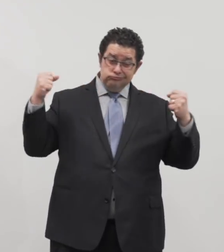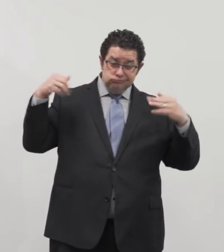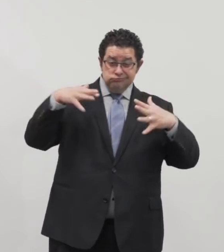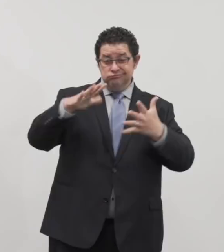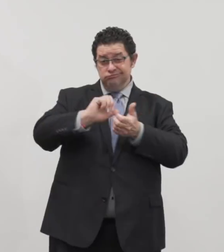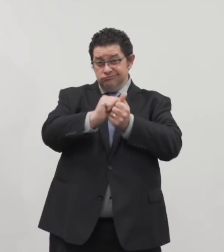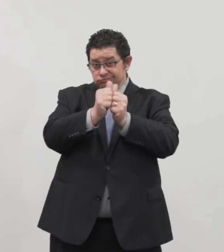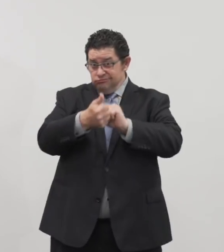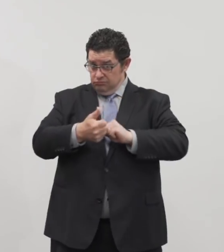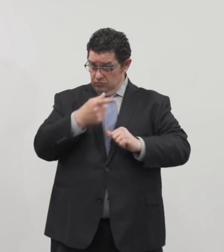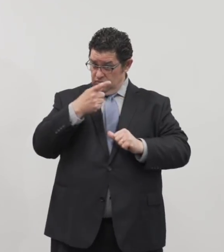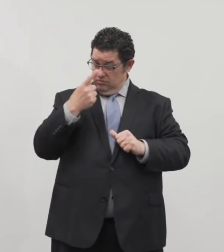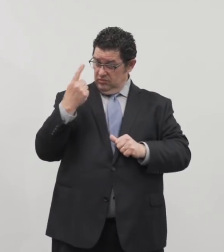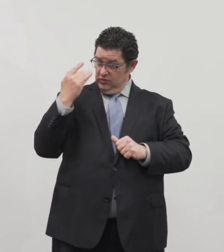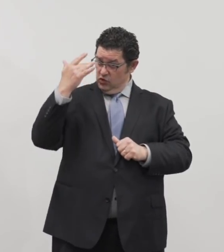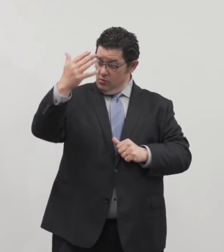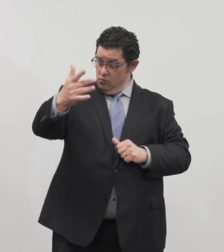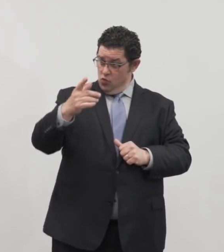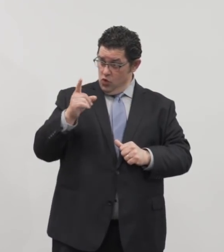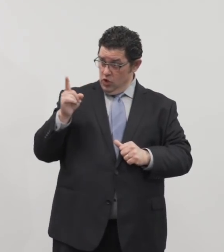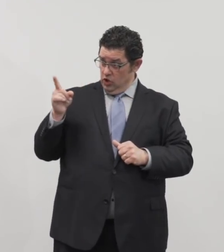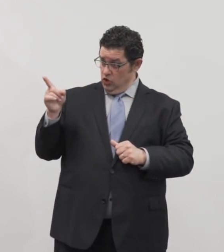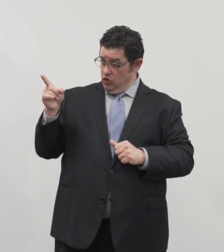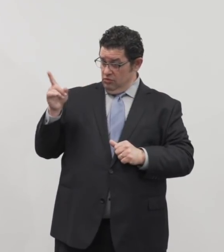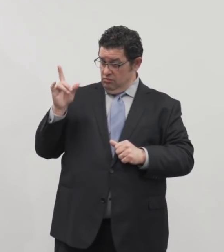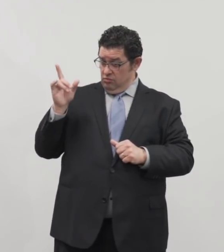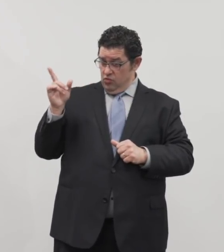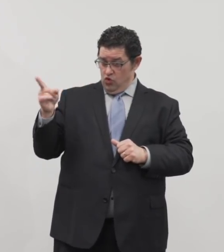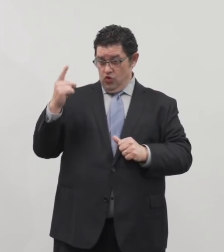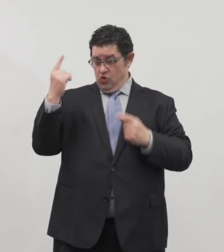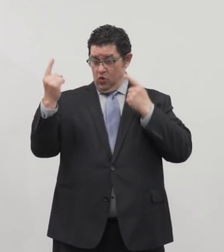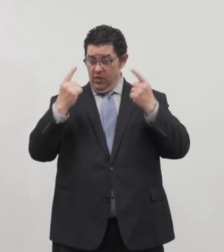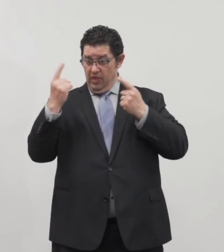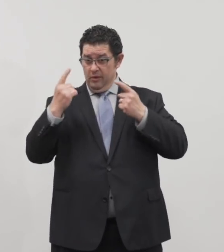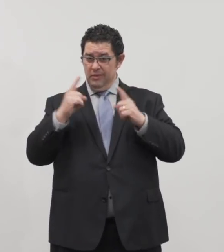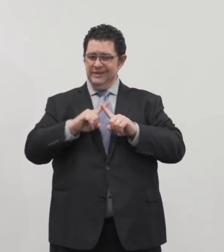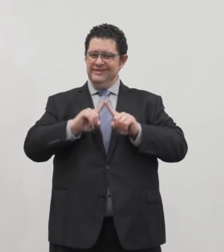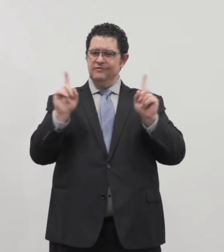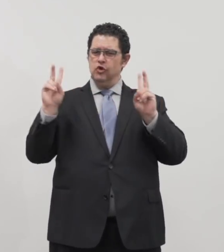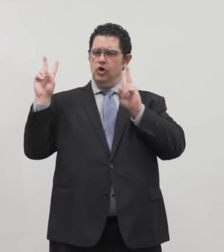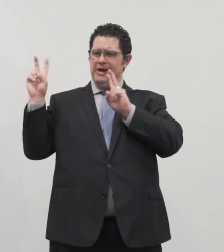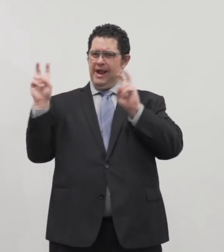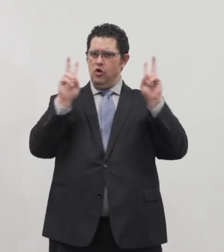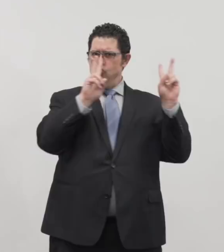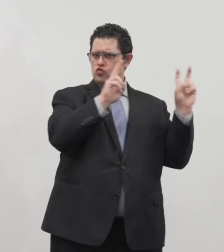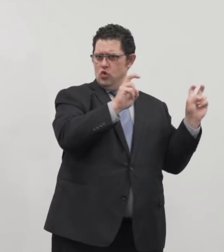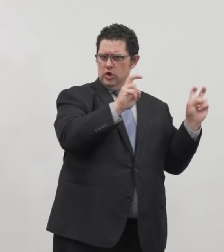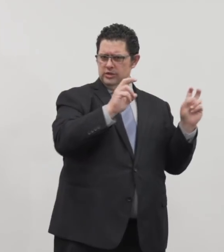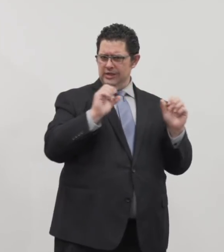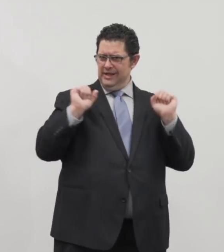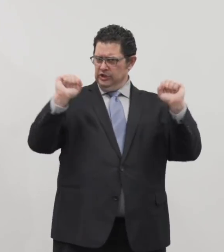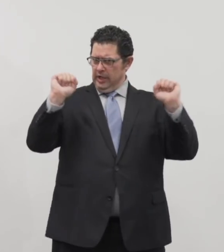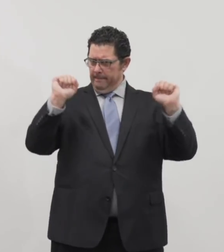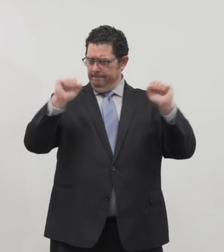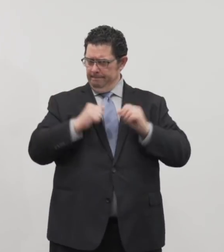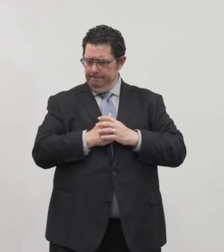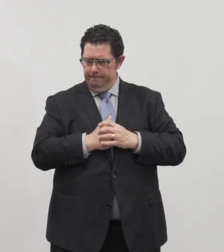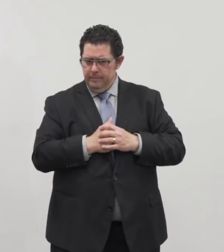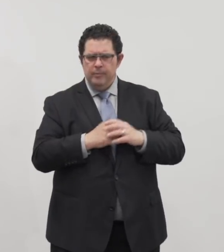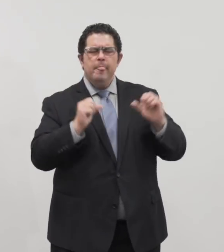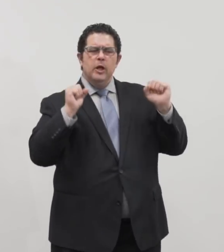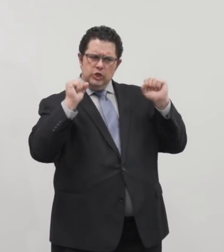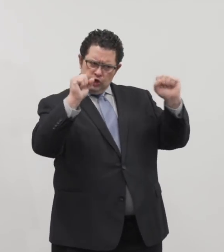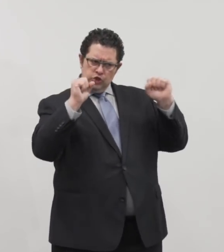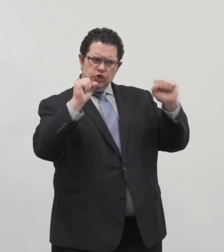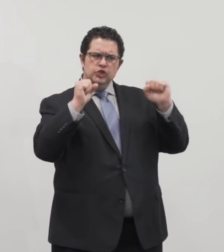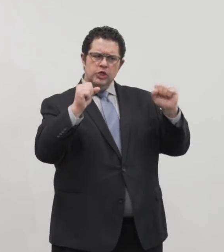At some point, are you going to maybe think of different categories instead of lumping everything into a gym? Yeah, a gym remains an area